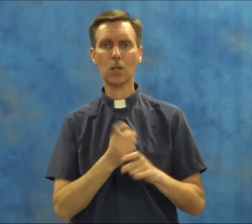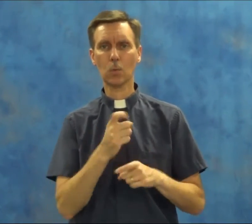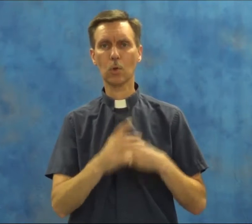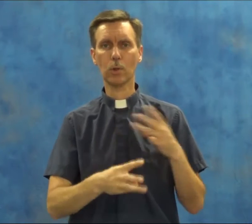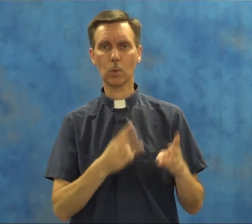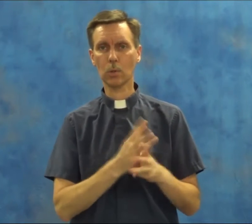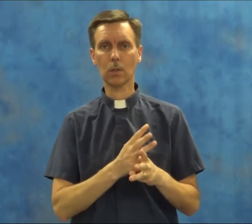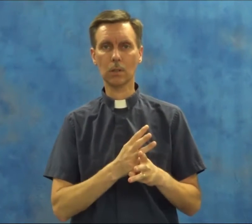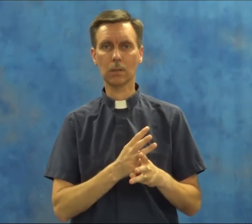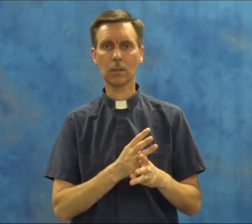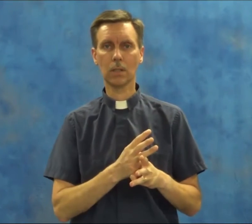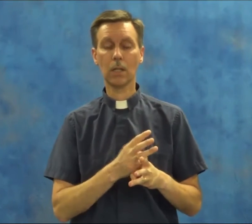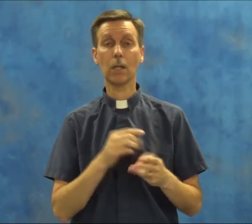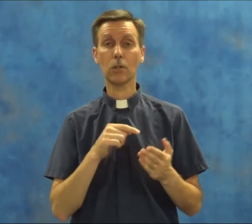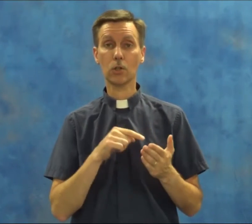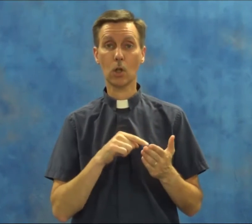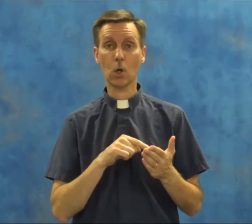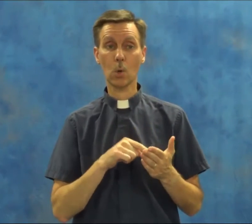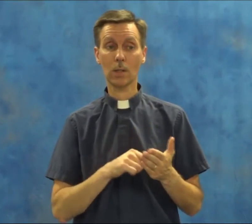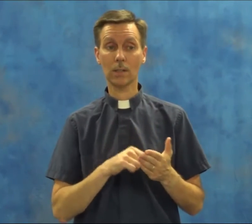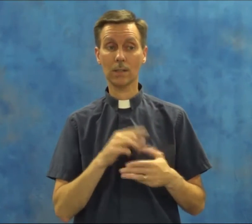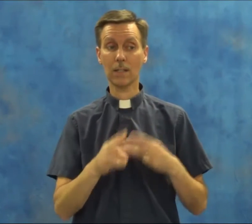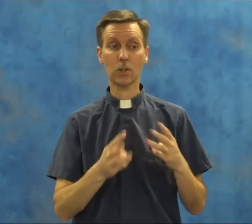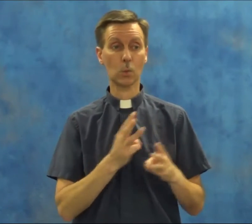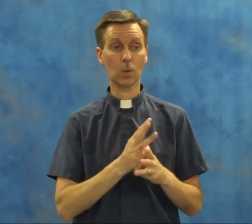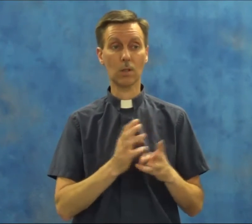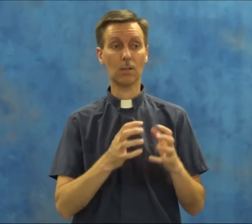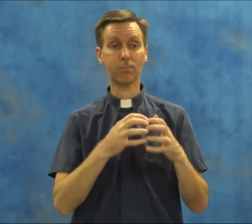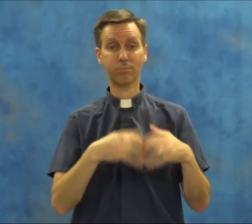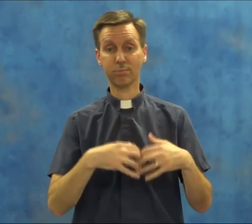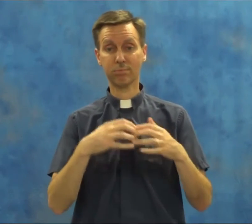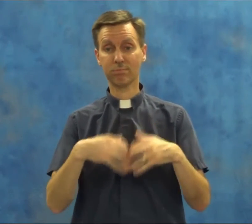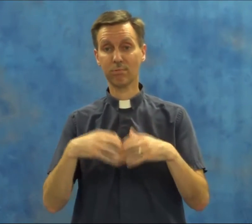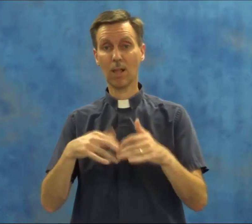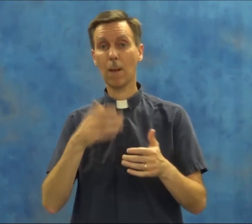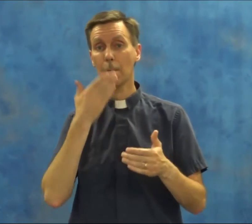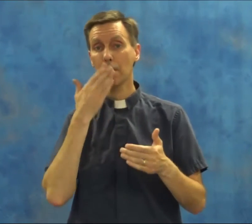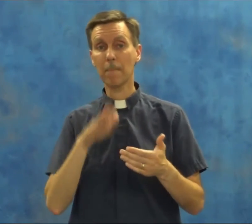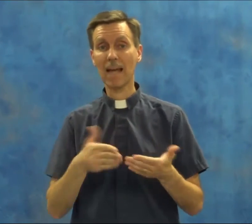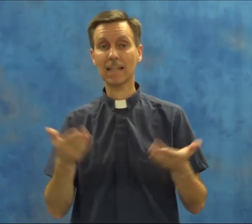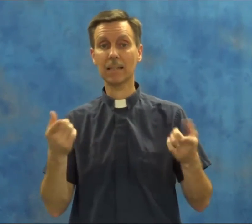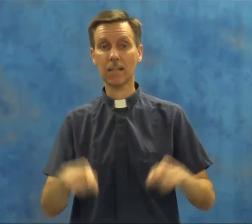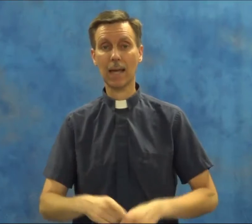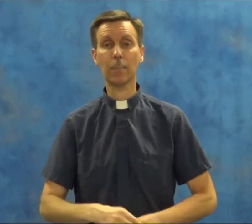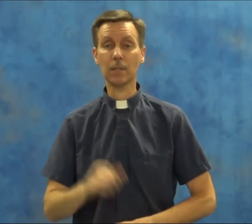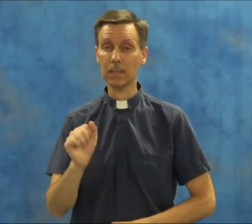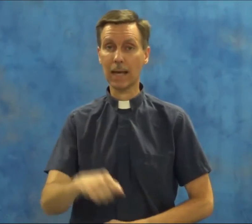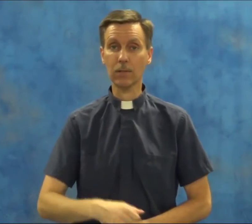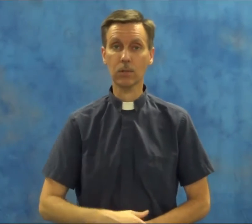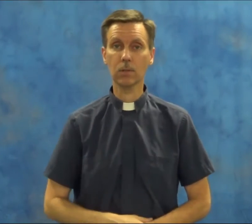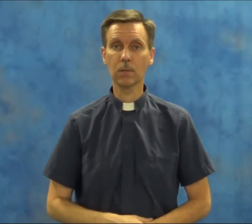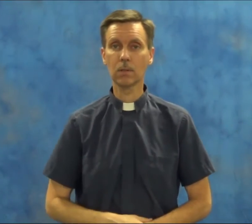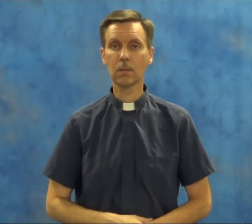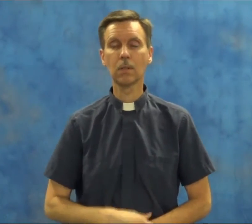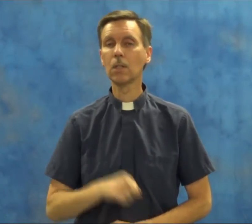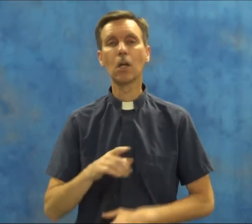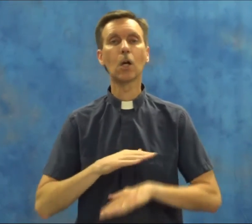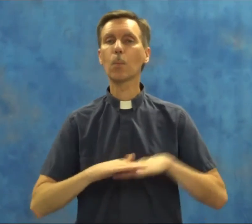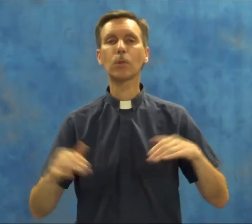ruined the world. And so, this world, bad things happen, yes. But